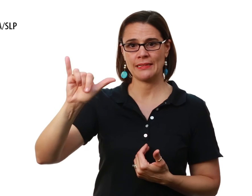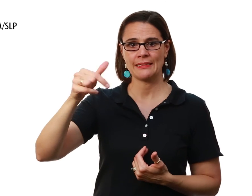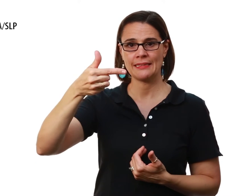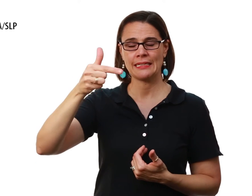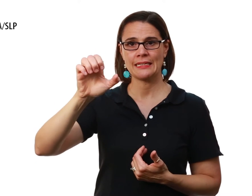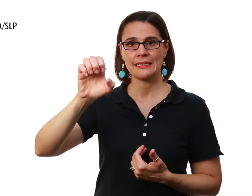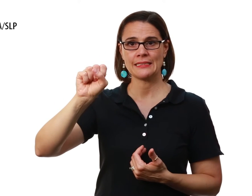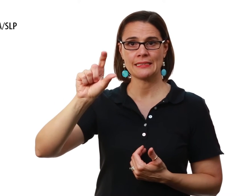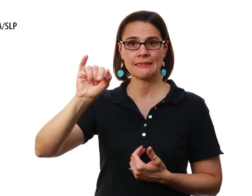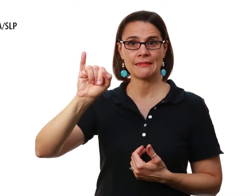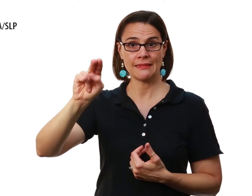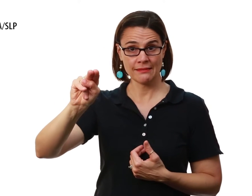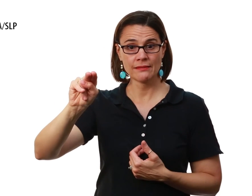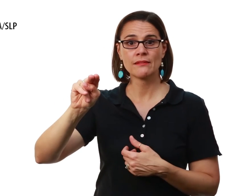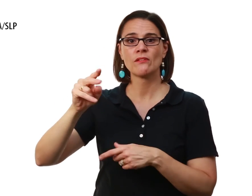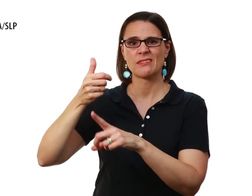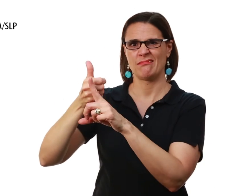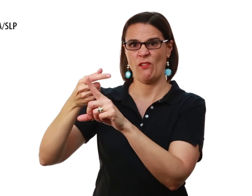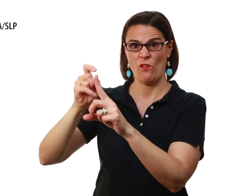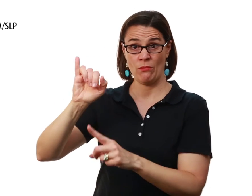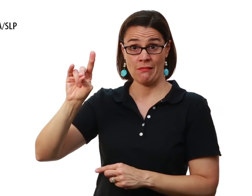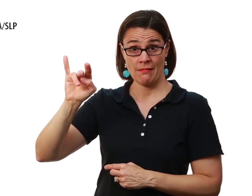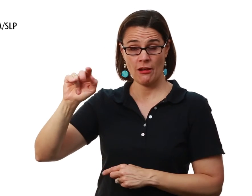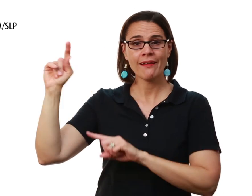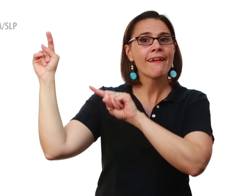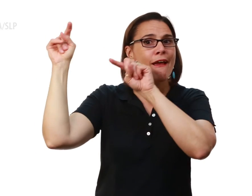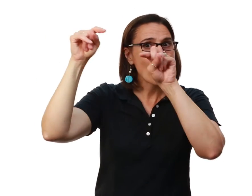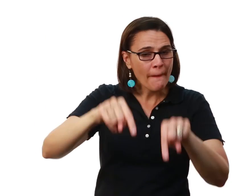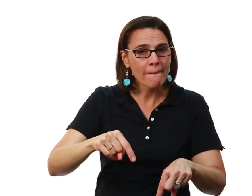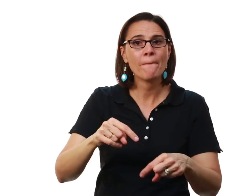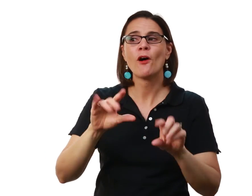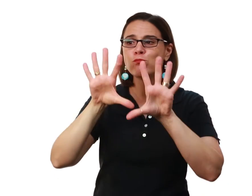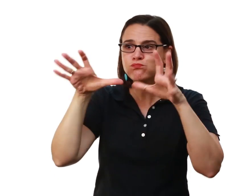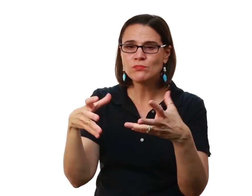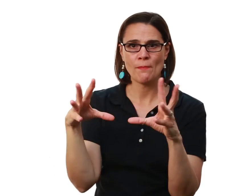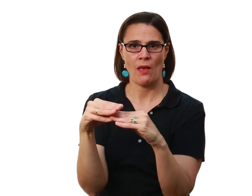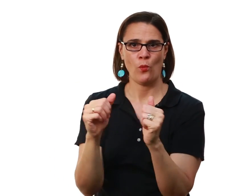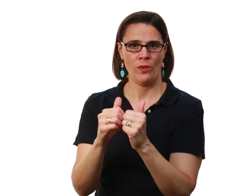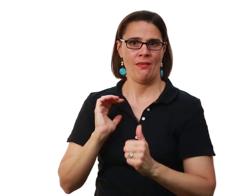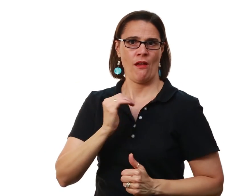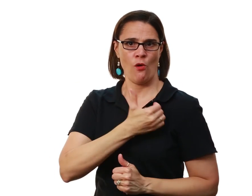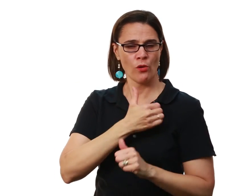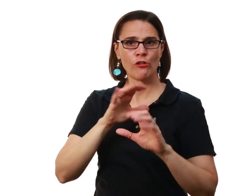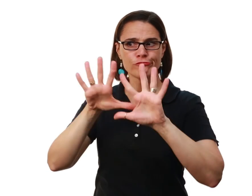having Holly Gieselin She is from Indiana She came here and met with our